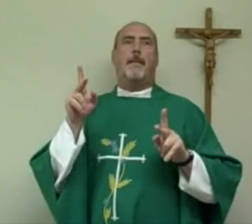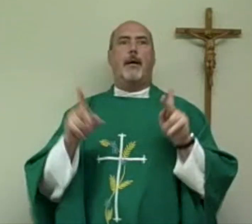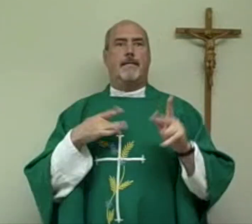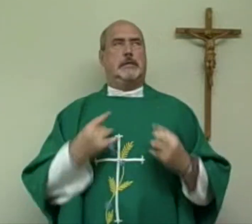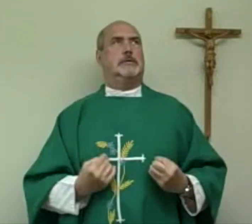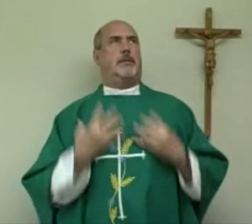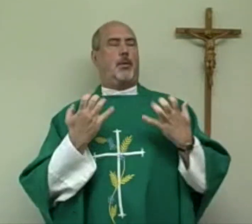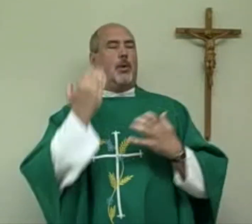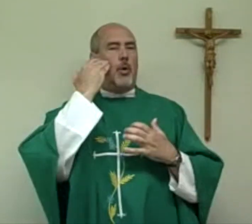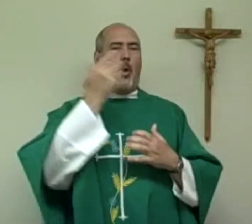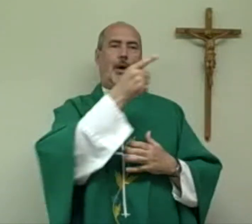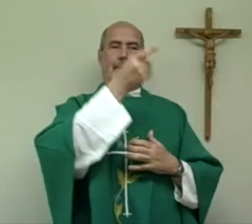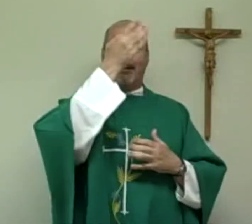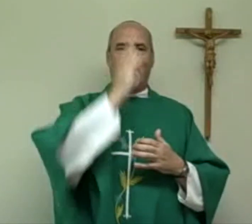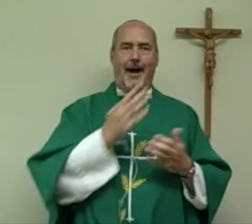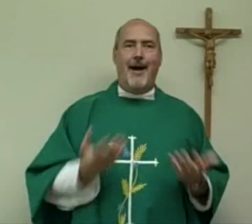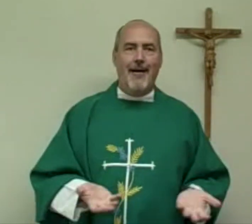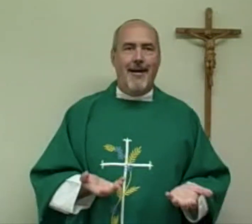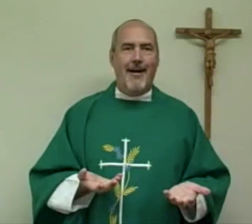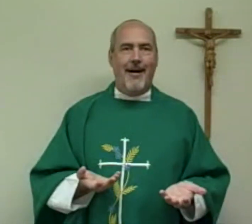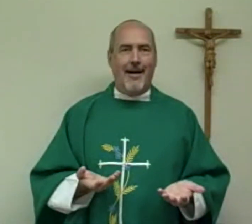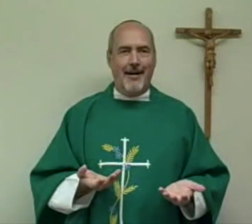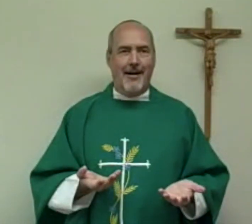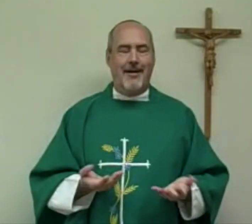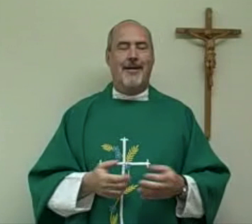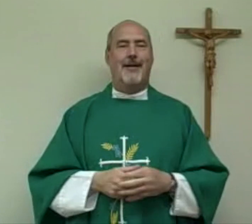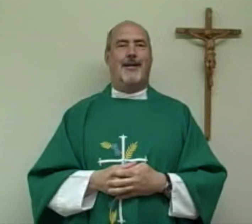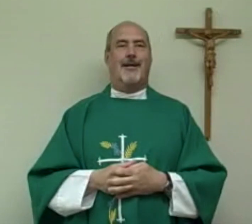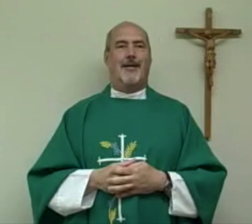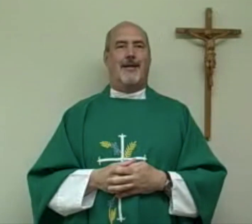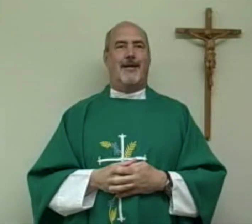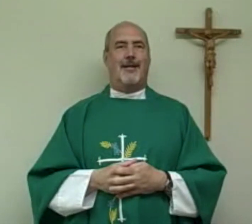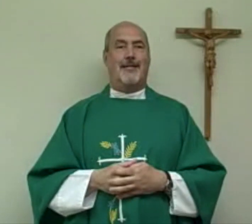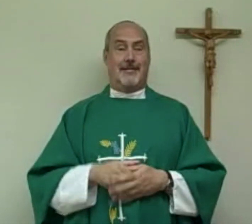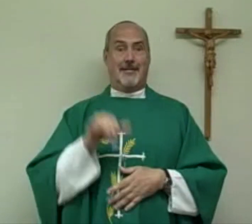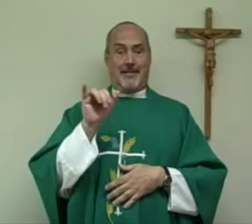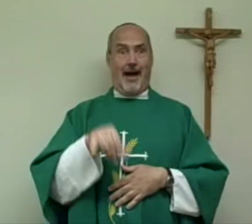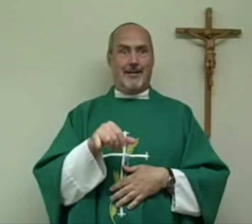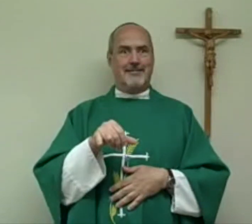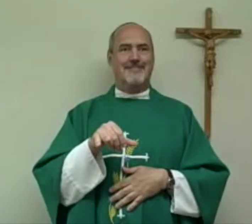holy man. And many people became inspired to know his God.